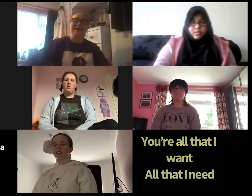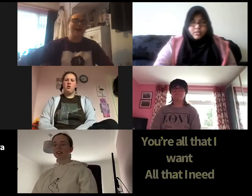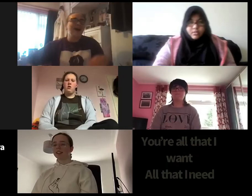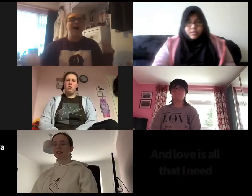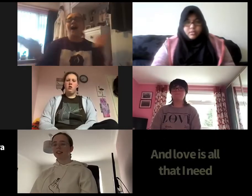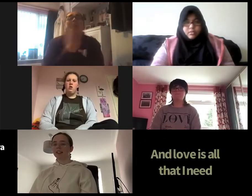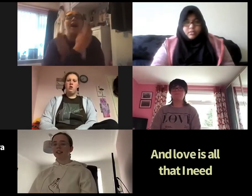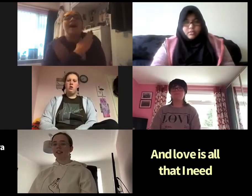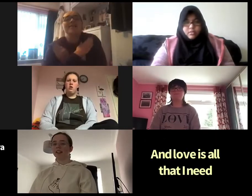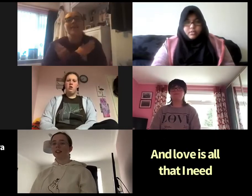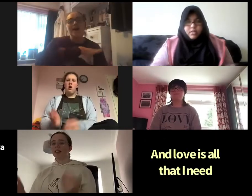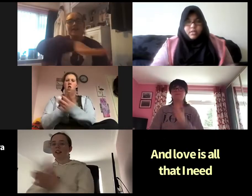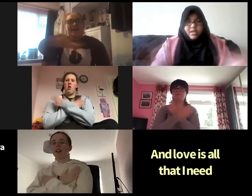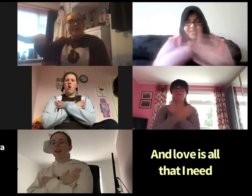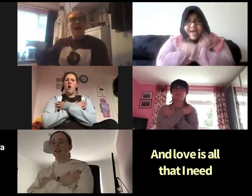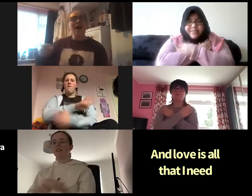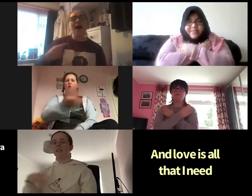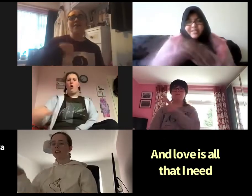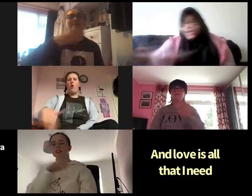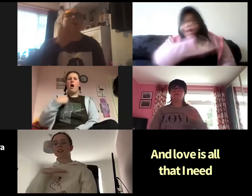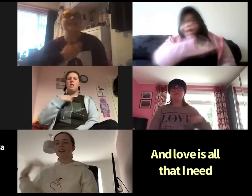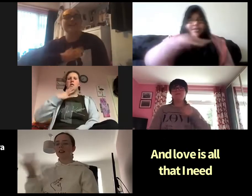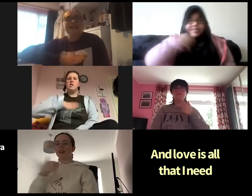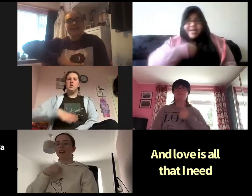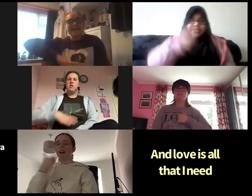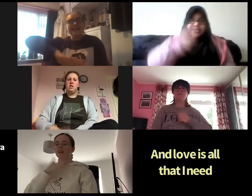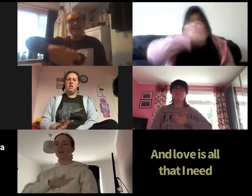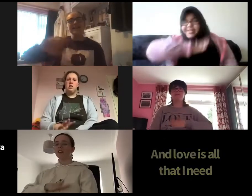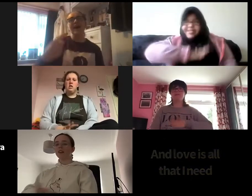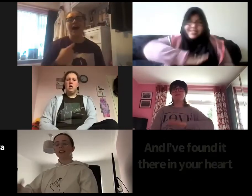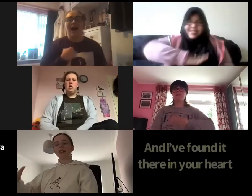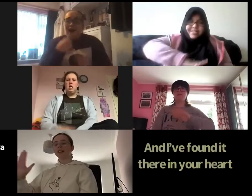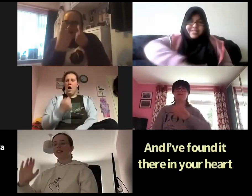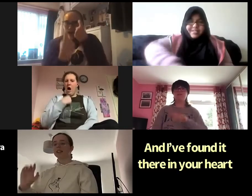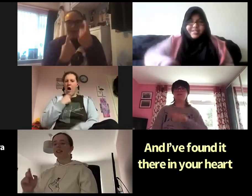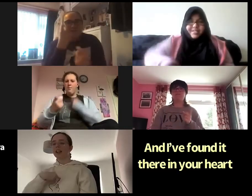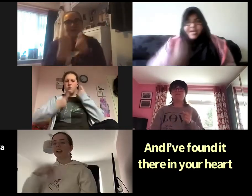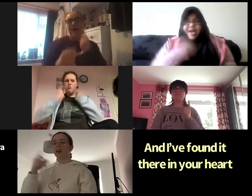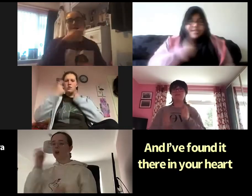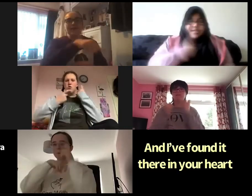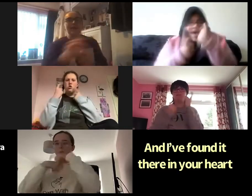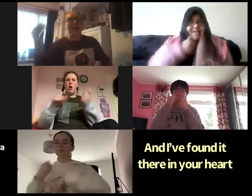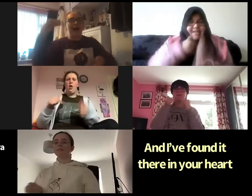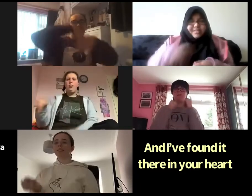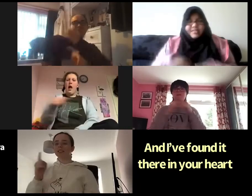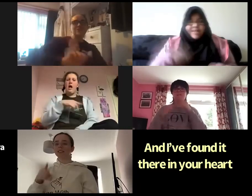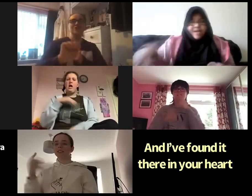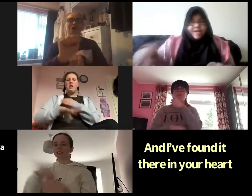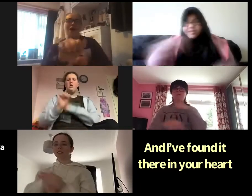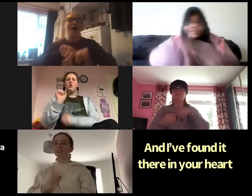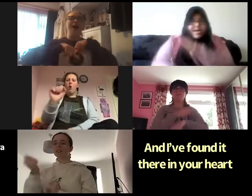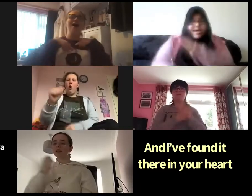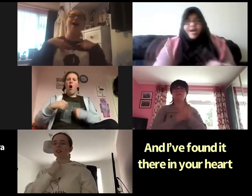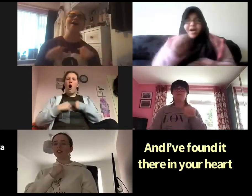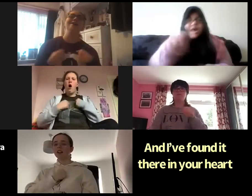You're And love is all that I need And I found it there in your heart